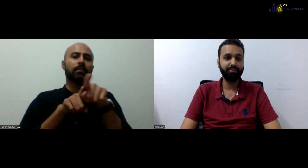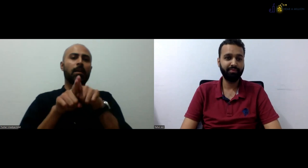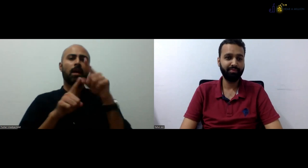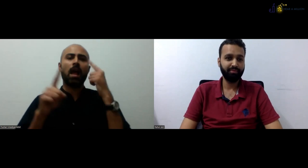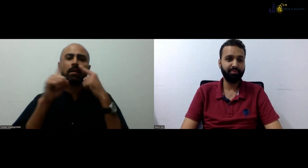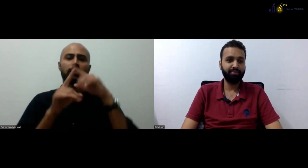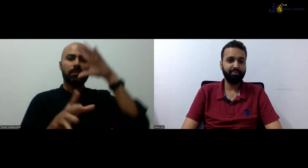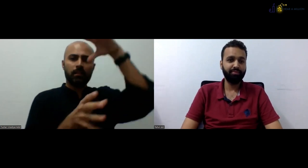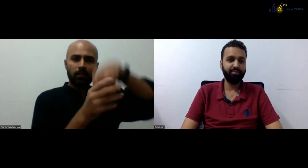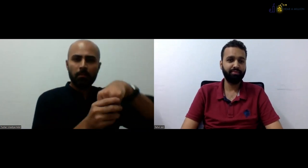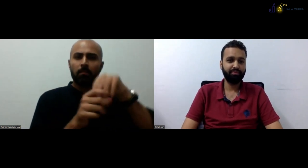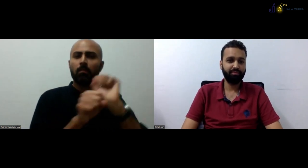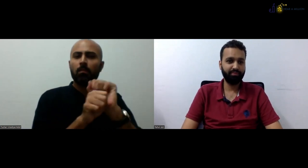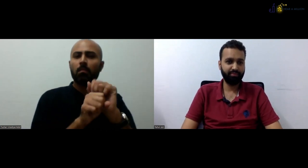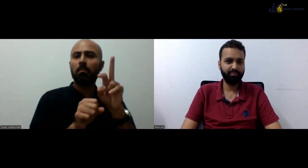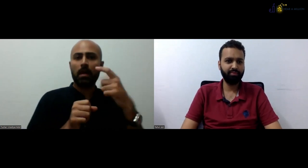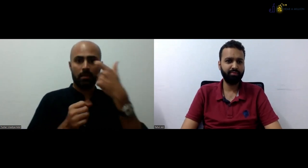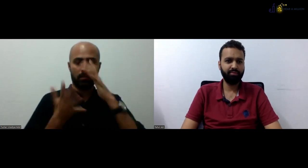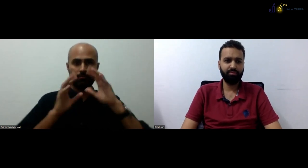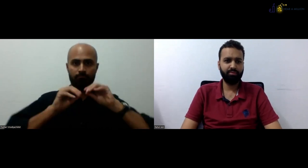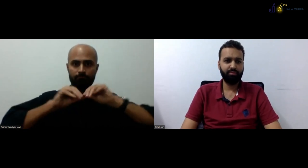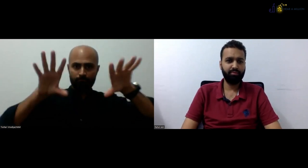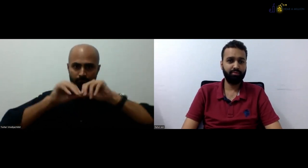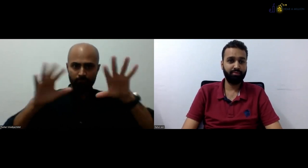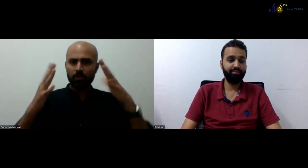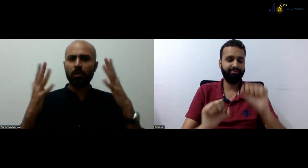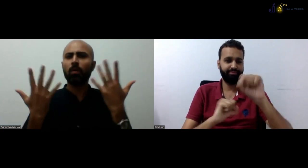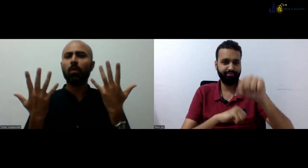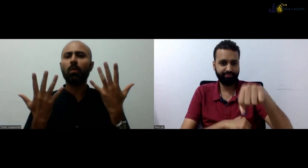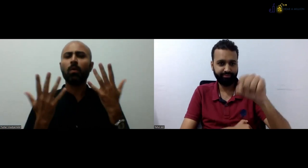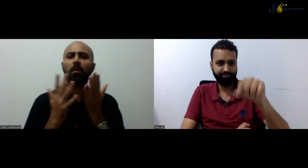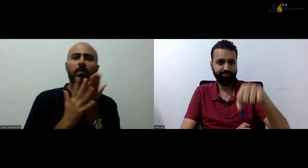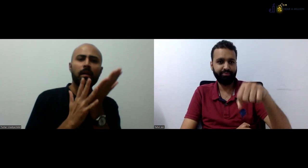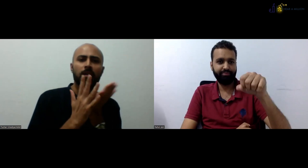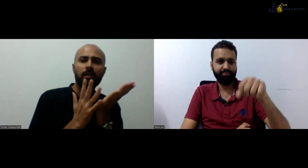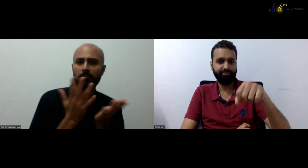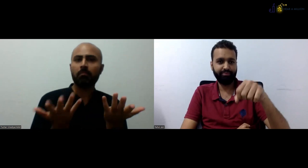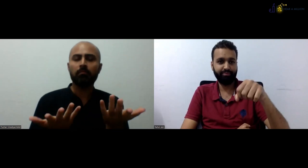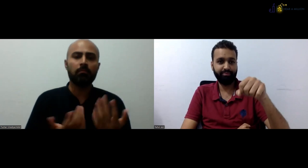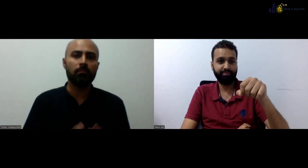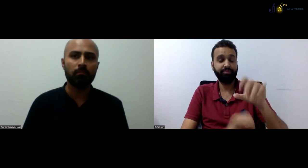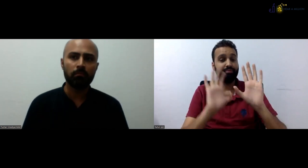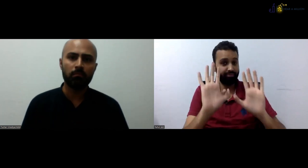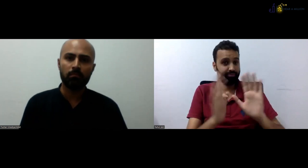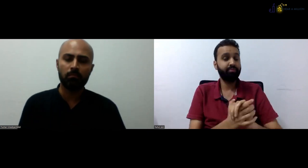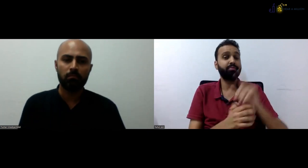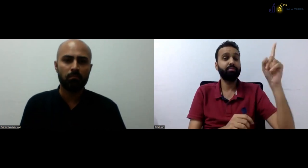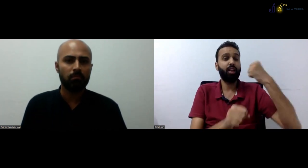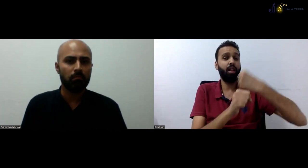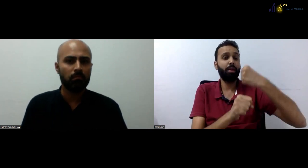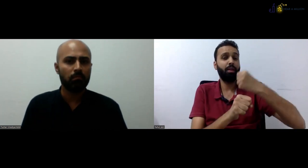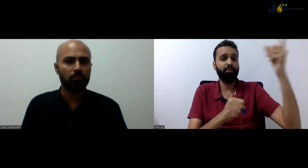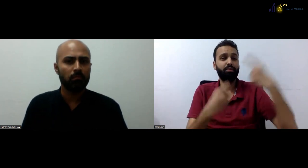DTISL course job opportunities become very, very easy. So you mean that working in IIT, working on the video recording,